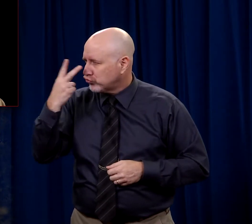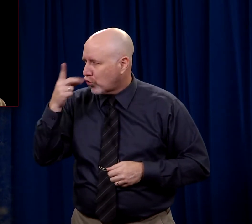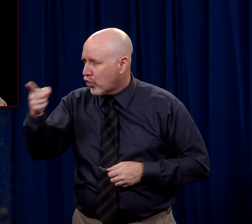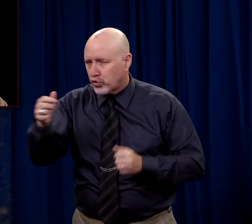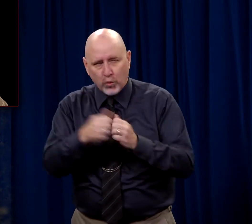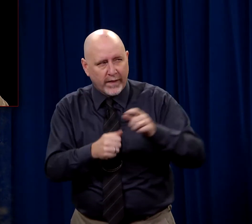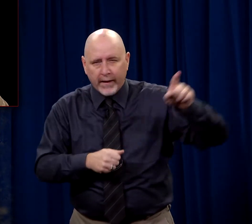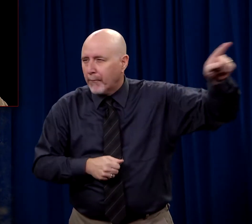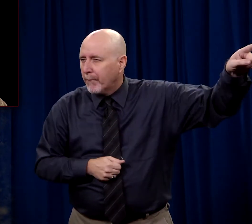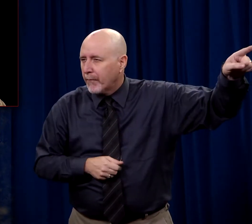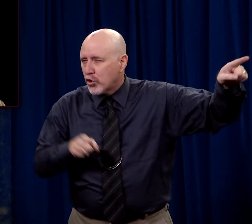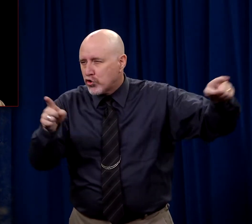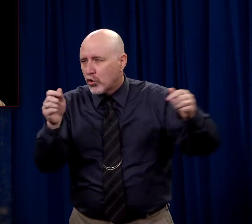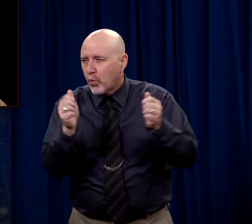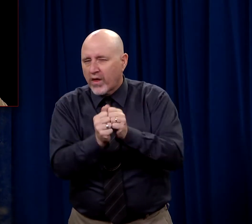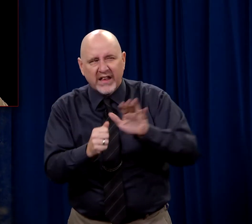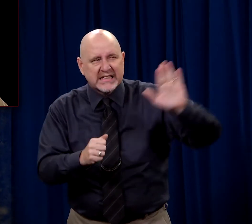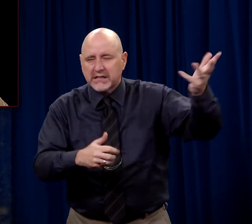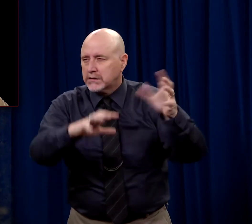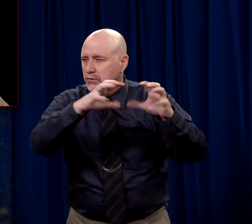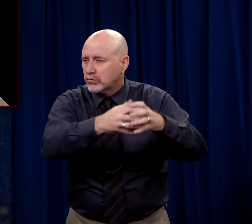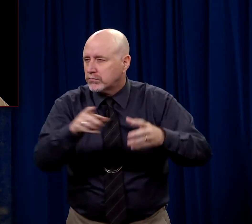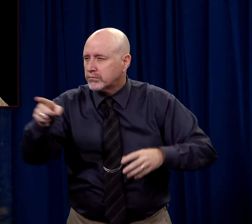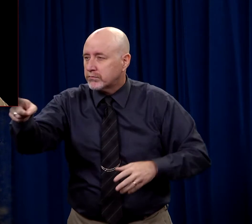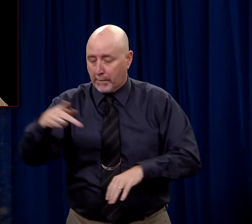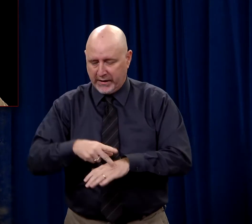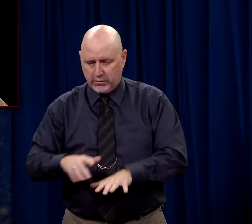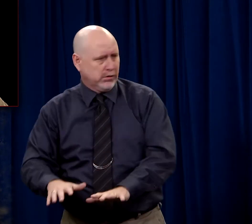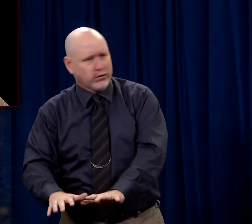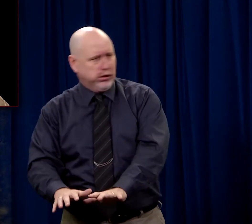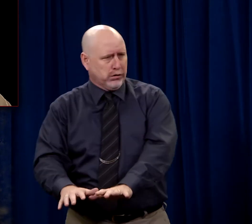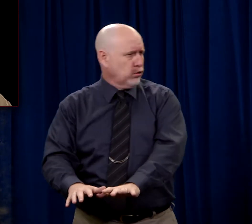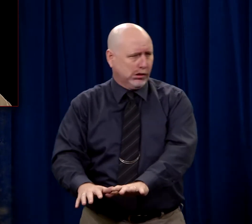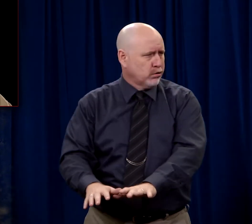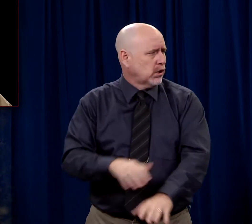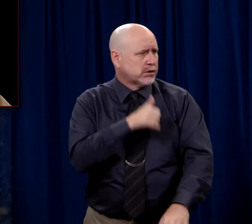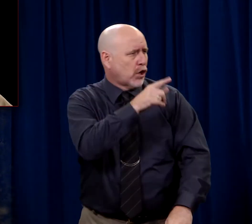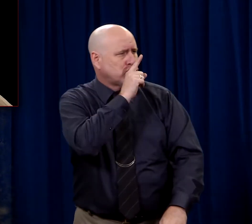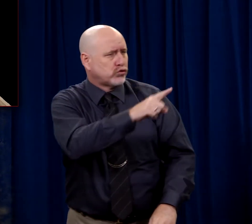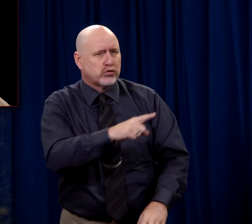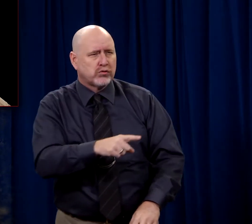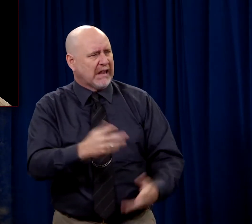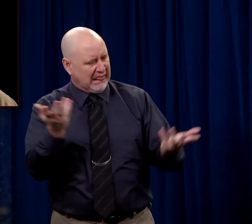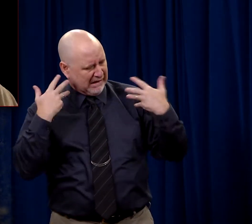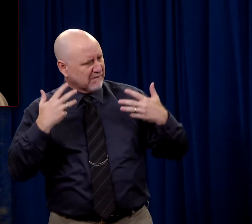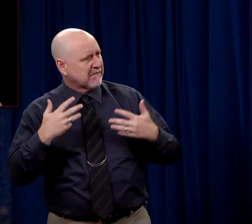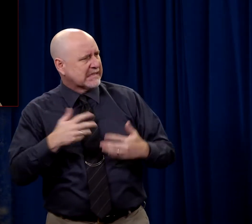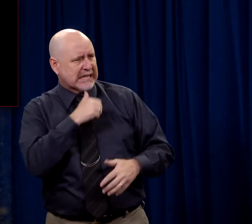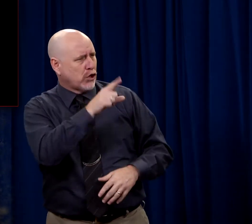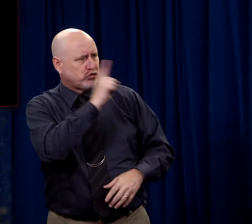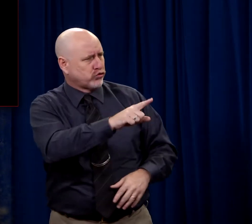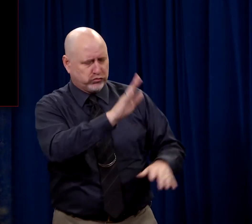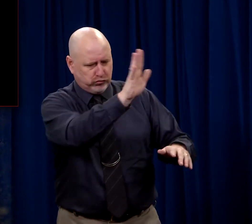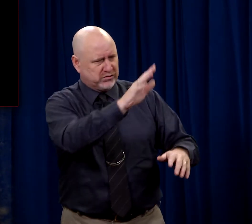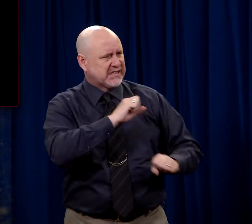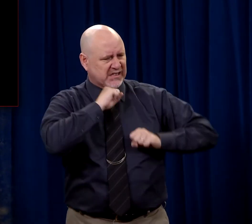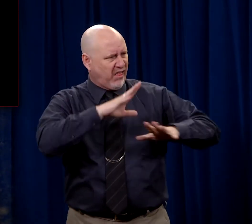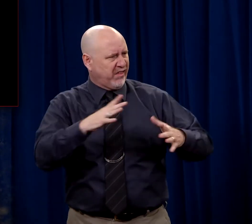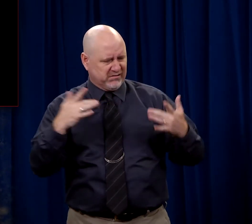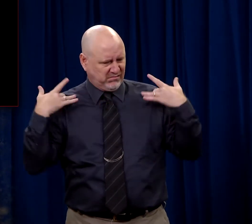I think I saw you with Him. I think you're one of these men. And Peter denies it again. It's not true. Would you just leave me alone? It's not true. I